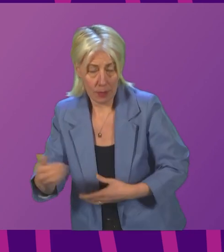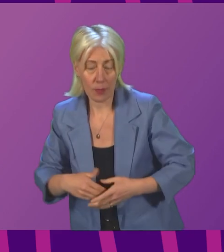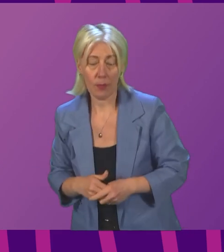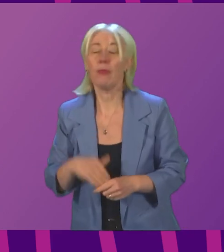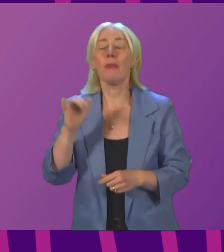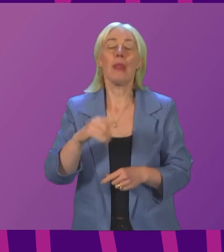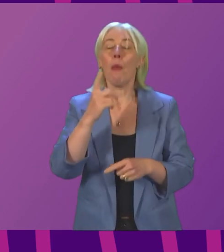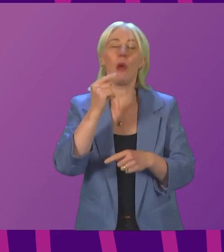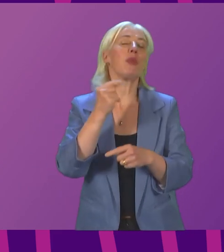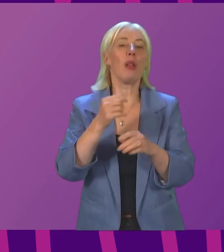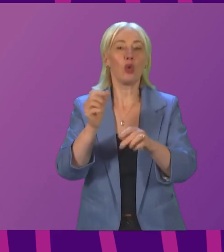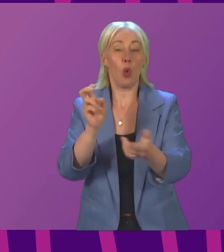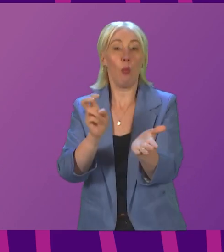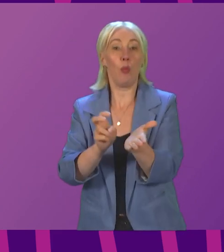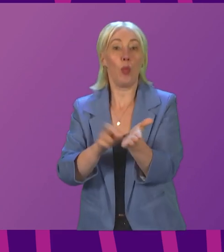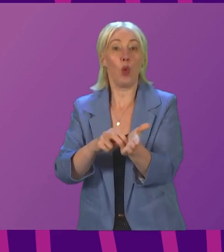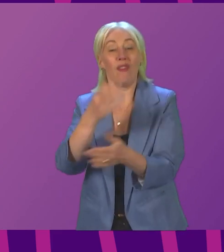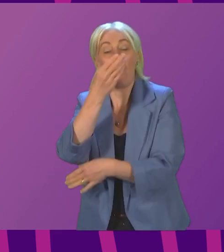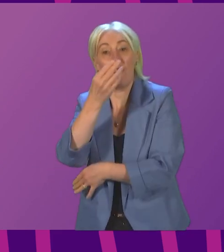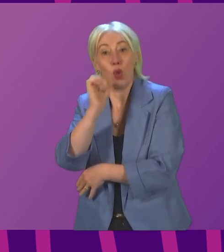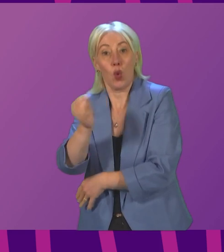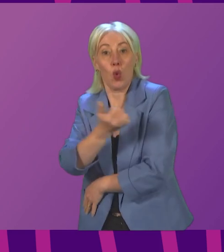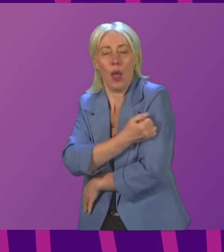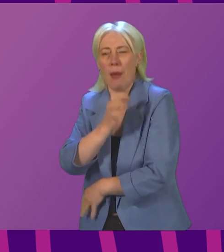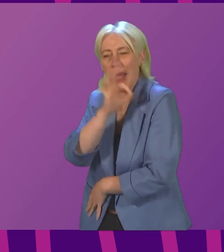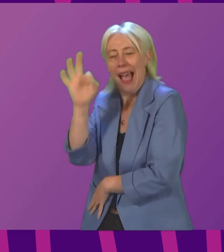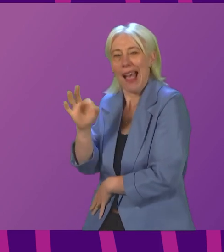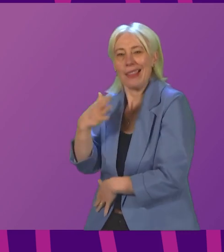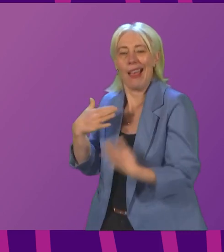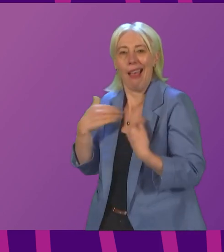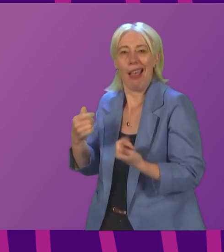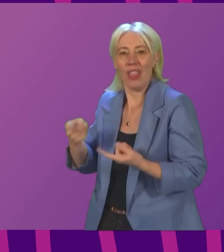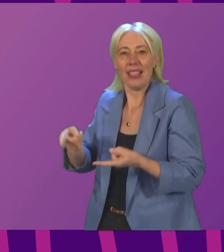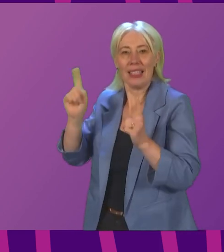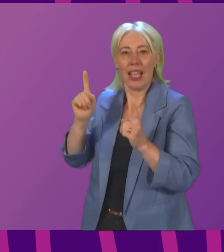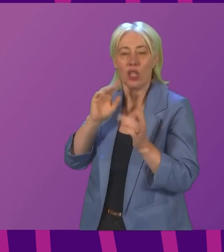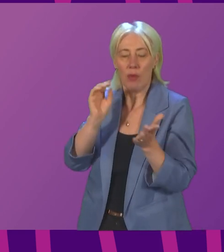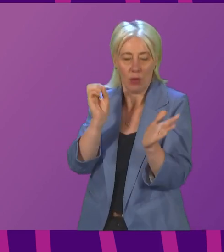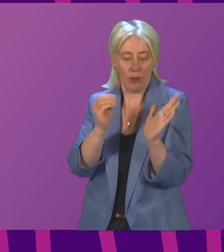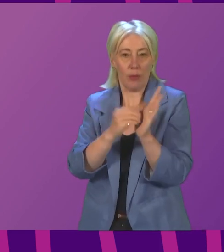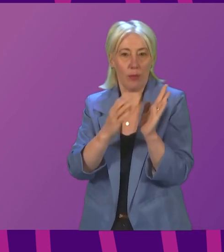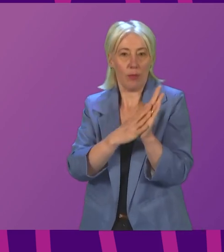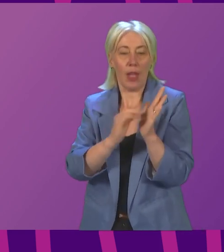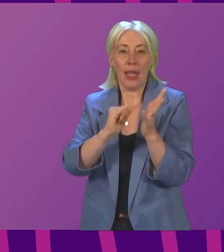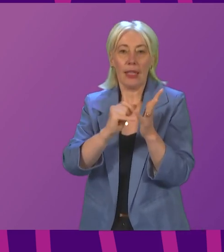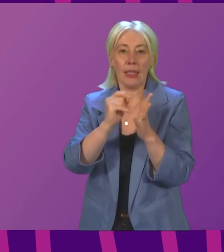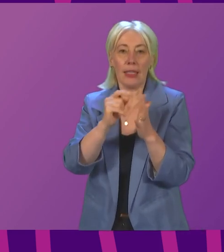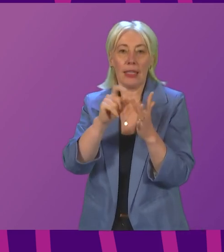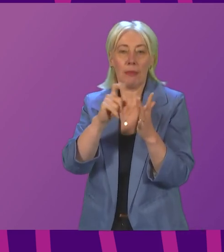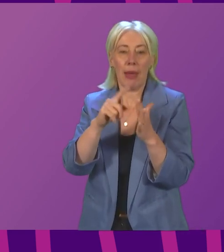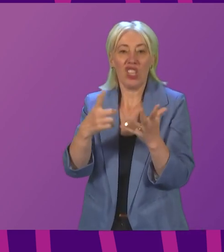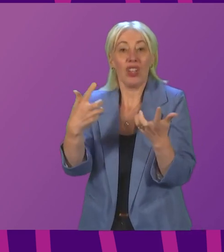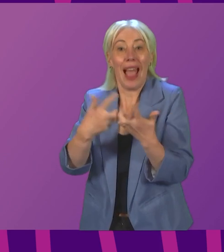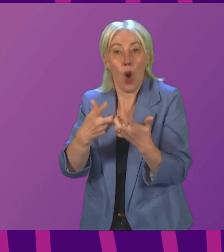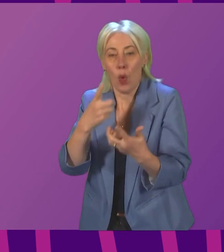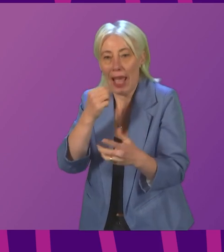possible to book a flu vaccine, as I understand. I am going to ask the Health Secretary to write and put this in spice with the detail of exactly how to do that, because we want to